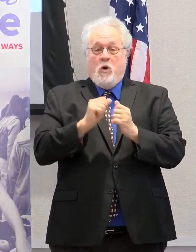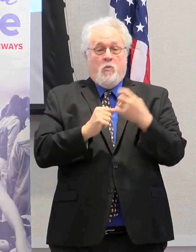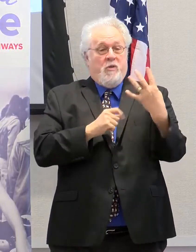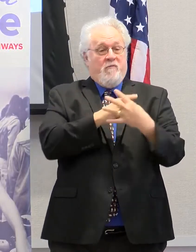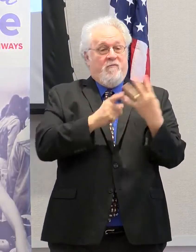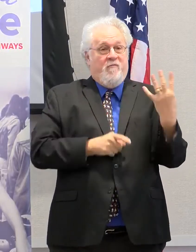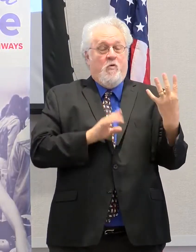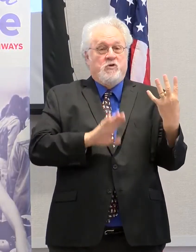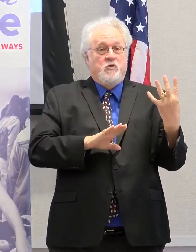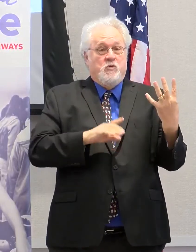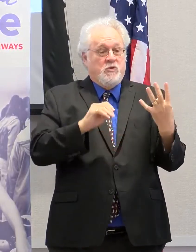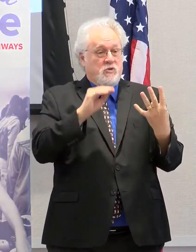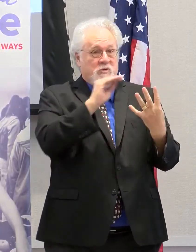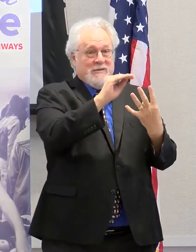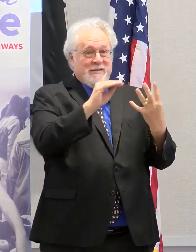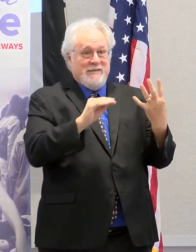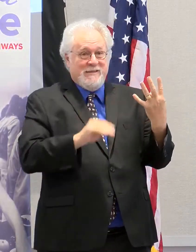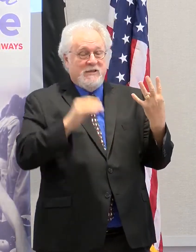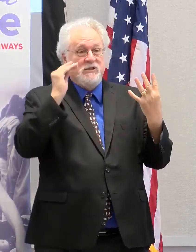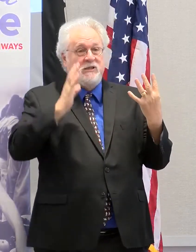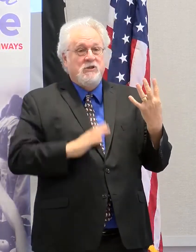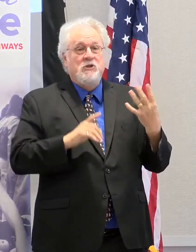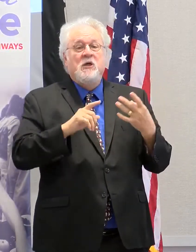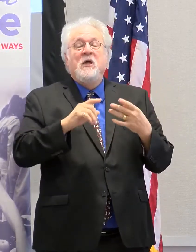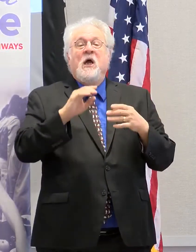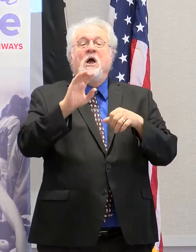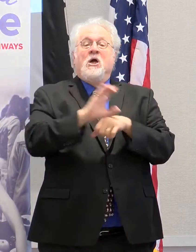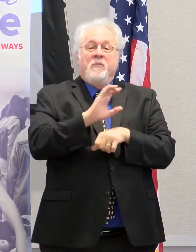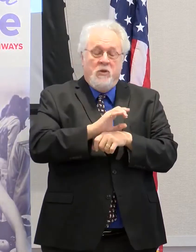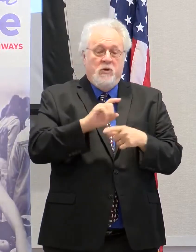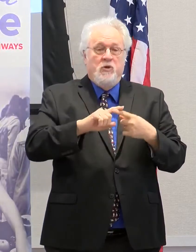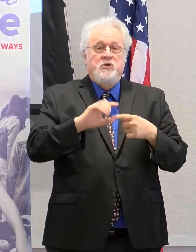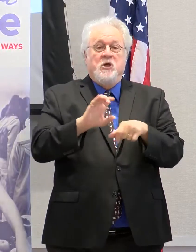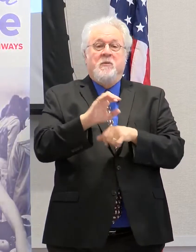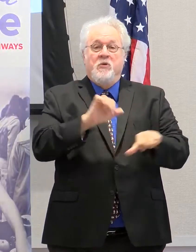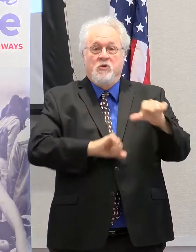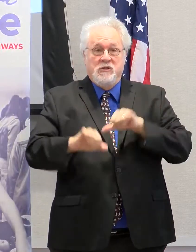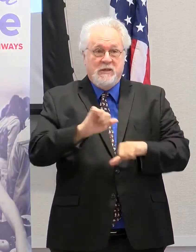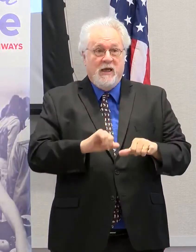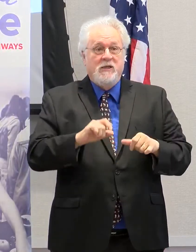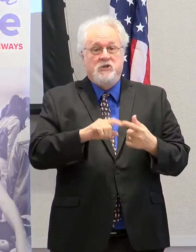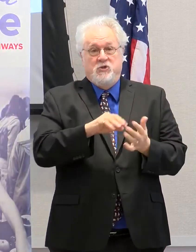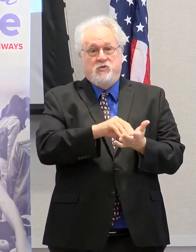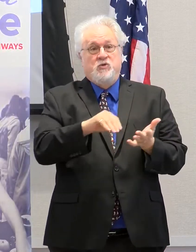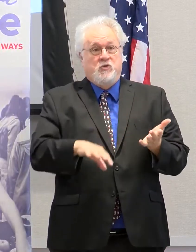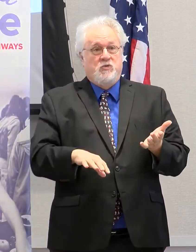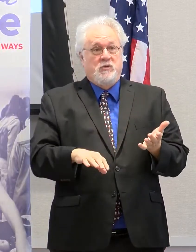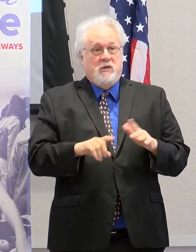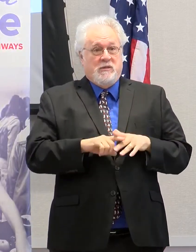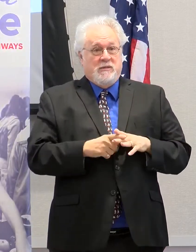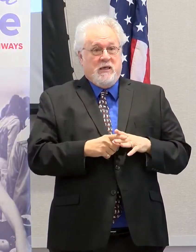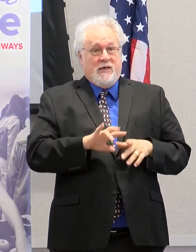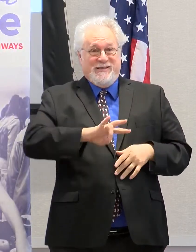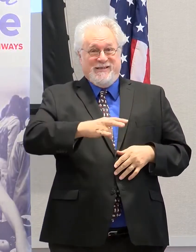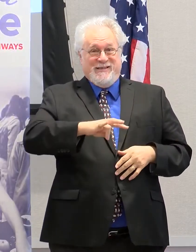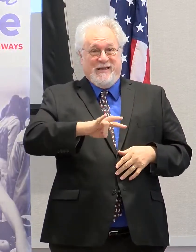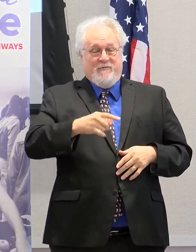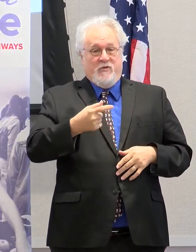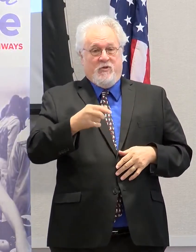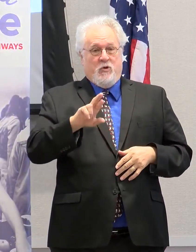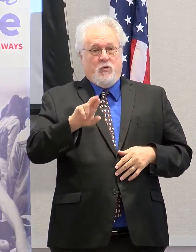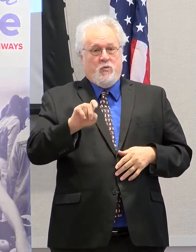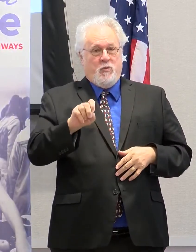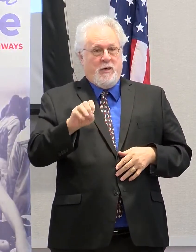Parish to train educators who teach computer and computer science courses to students beginning in the seventh grade.